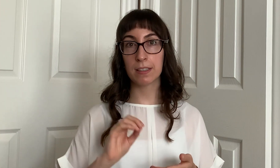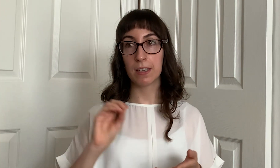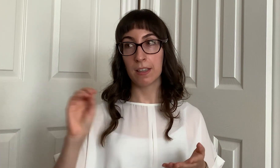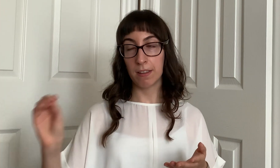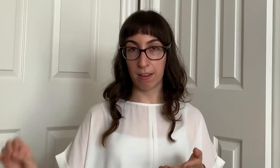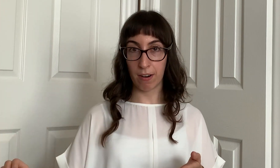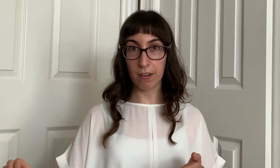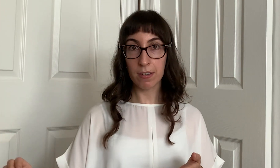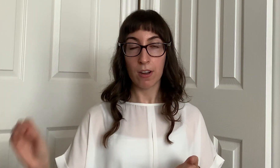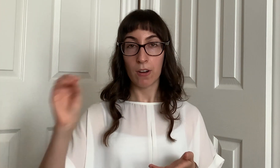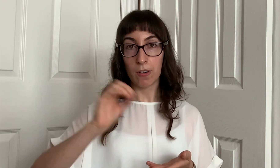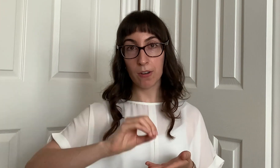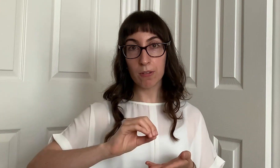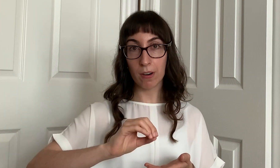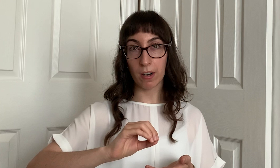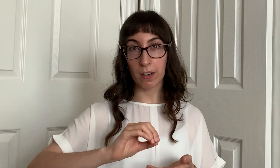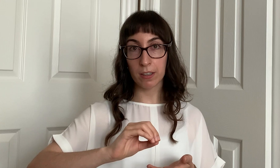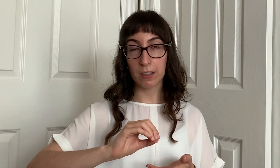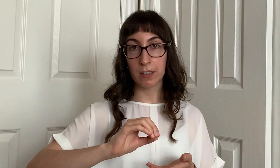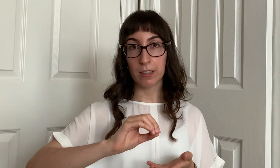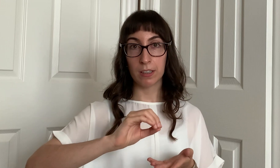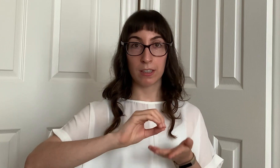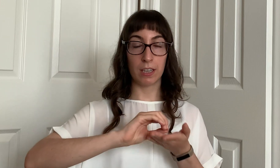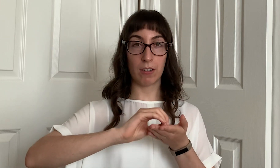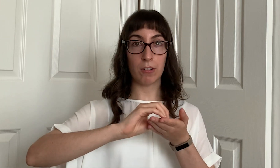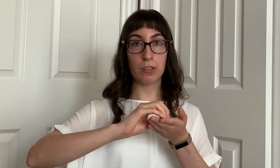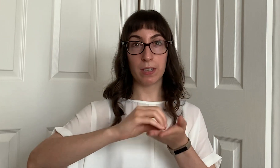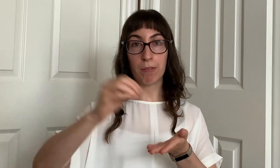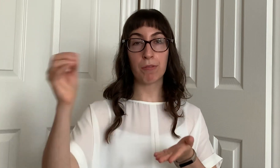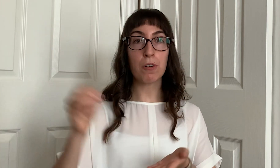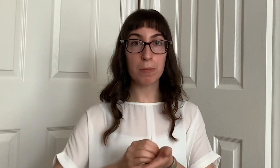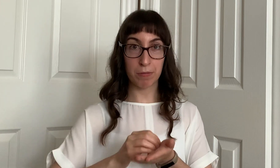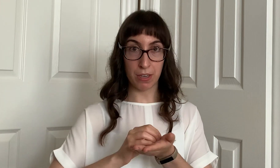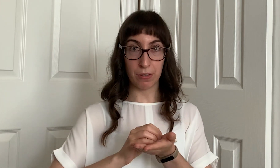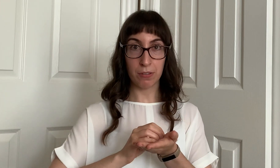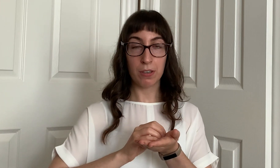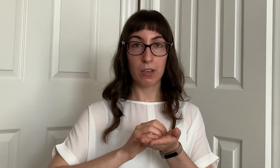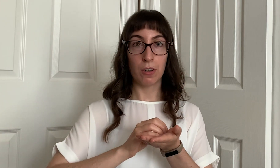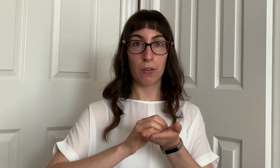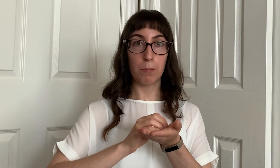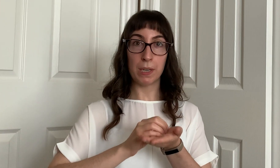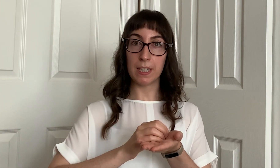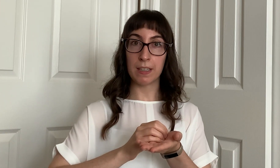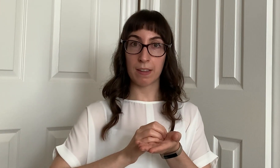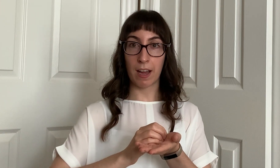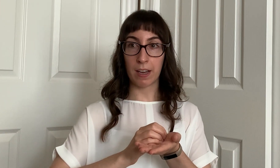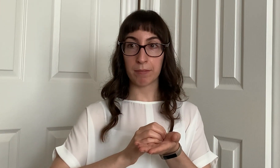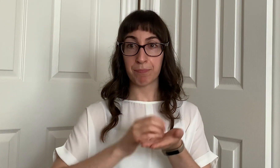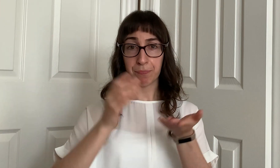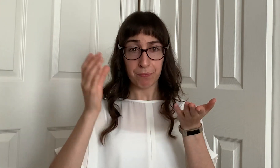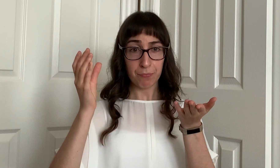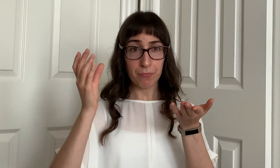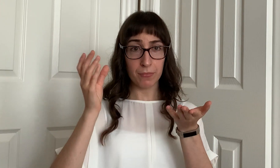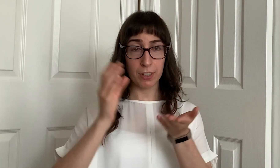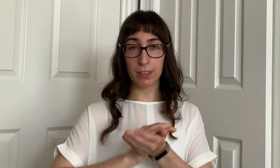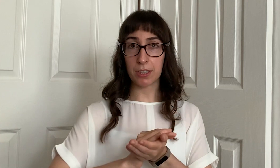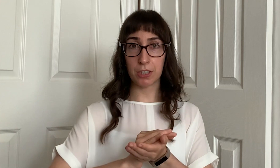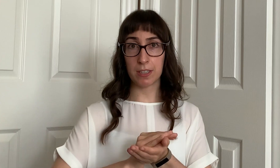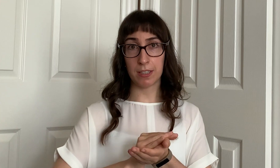there or an alternate form of you meaning that let's just